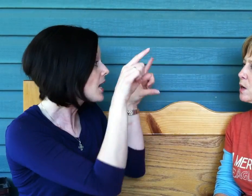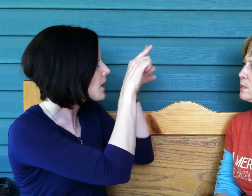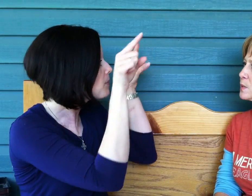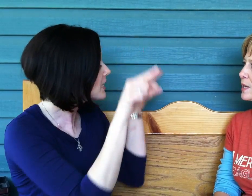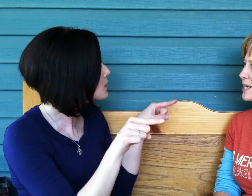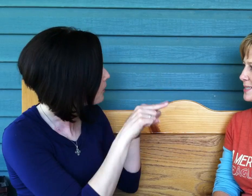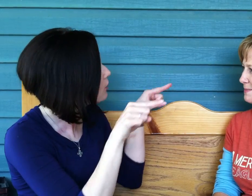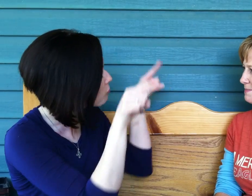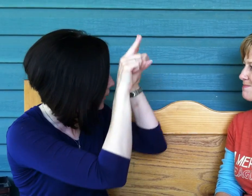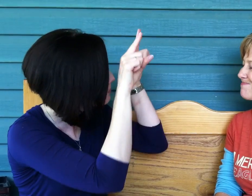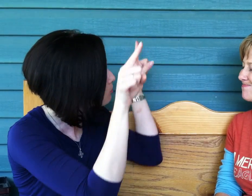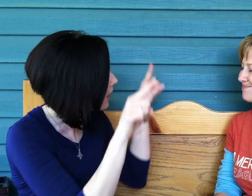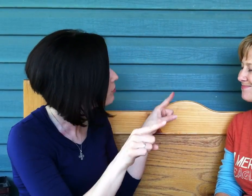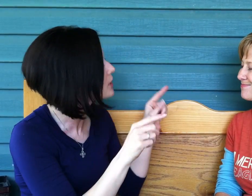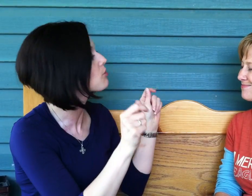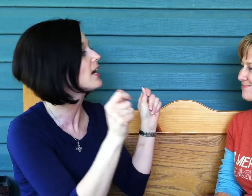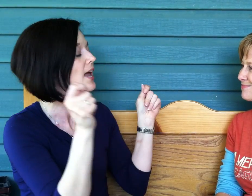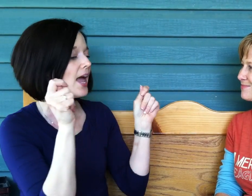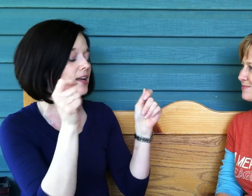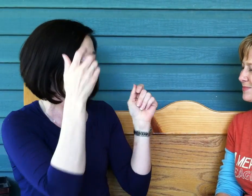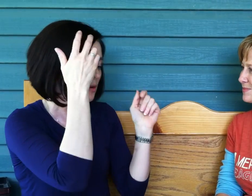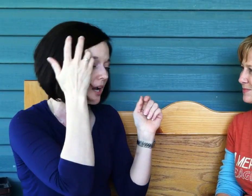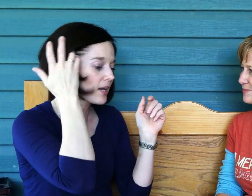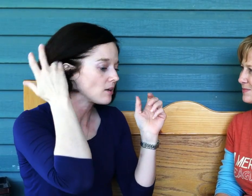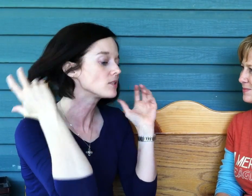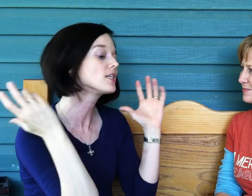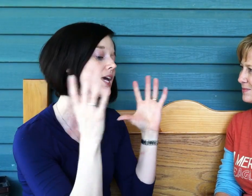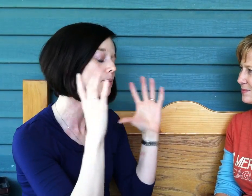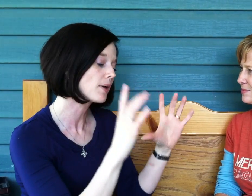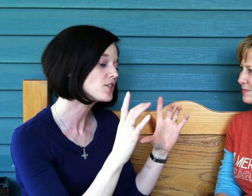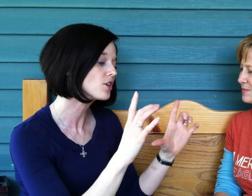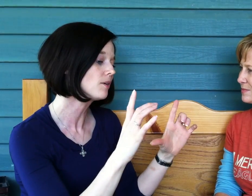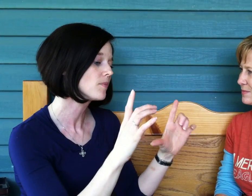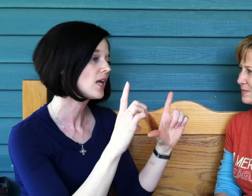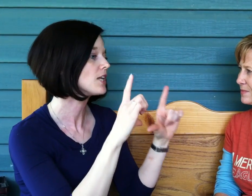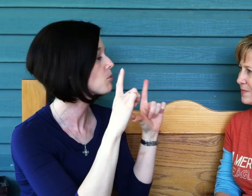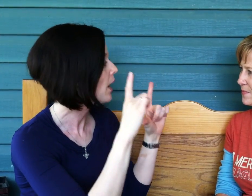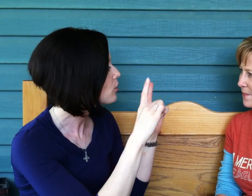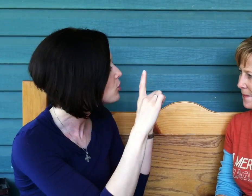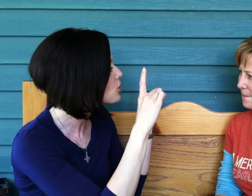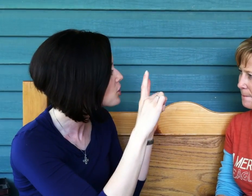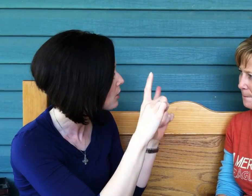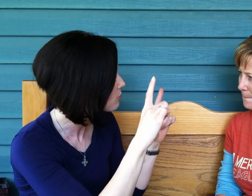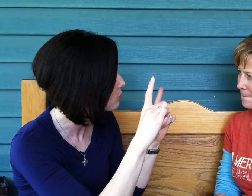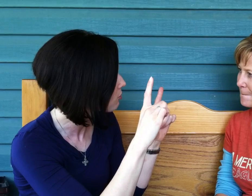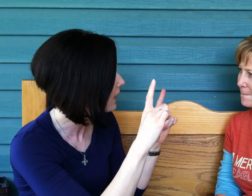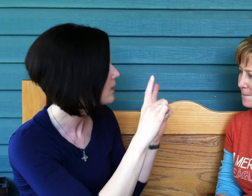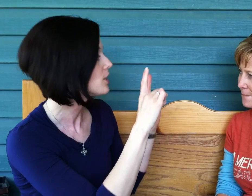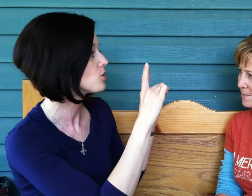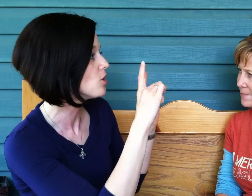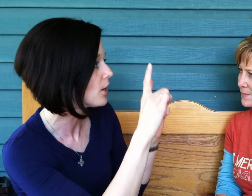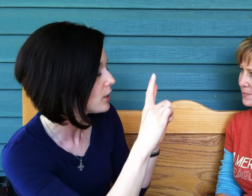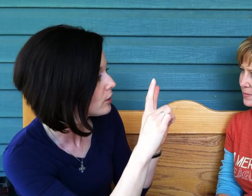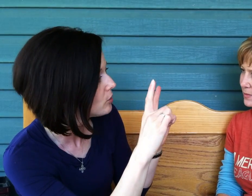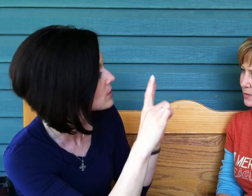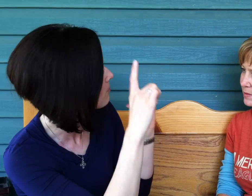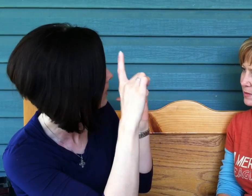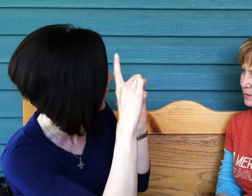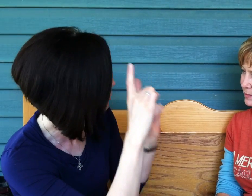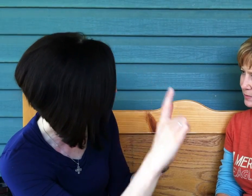moments because it's putting a frame around things, And to take a picture, it's how you shift, right? To not include something and to